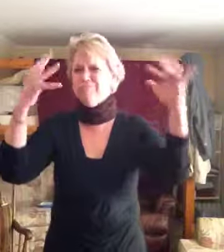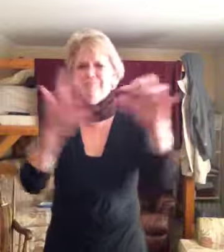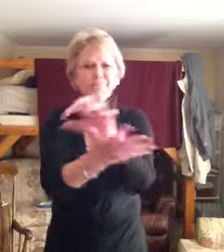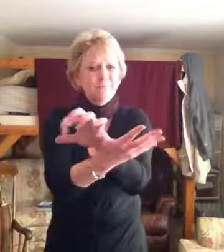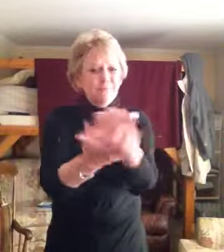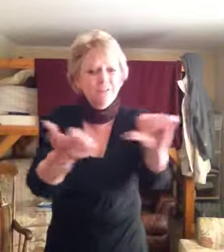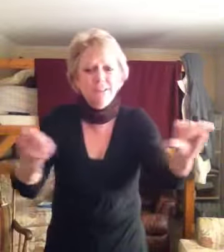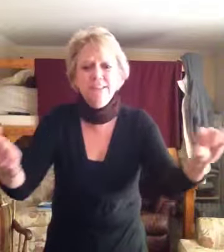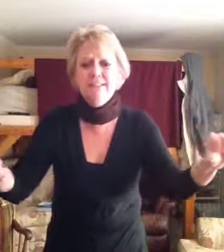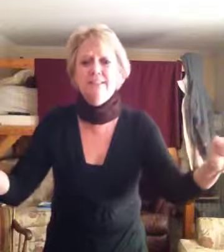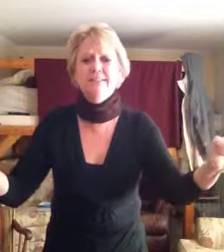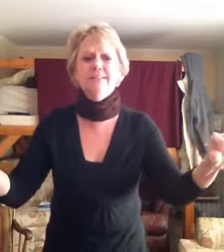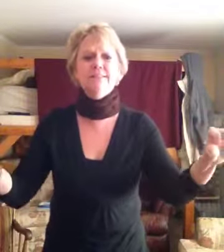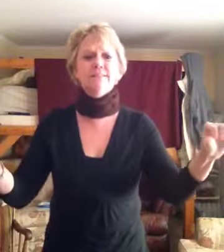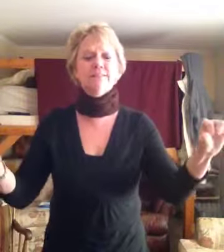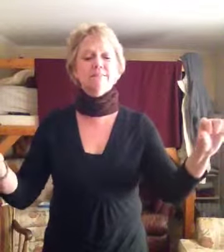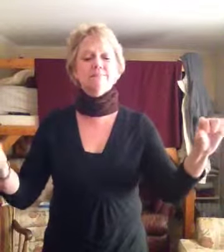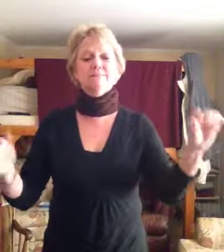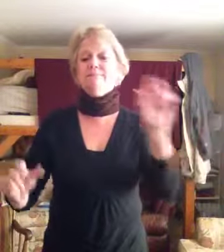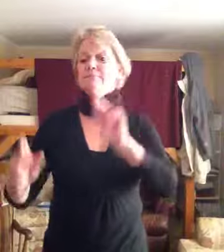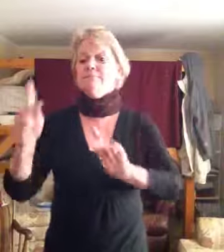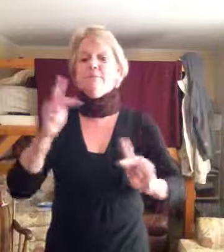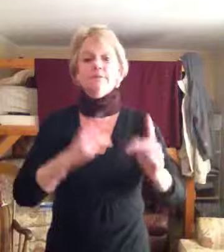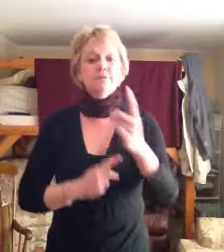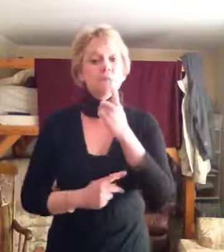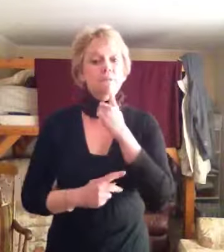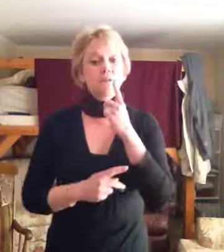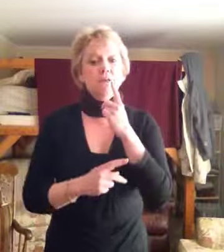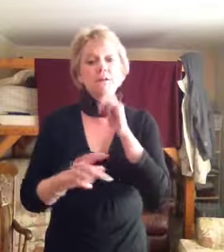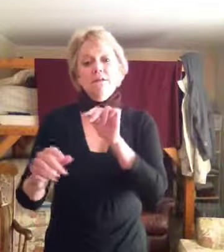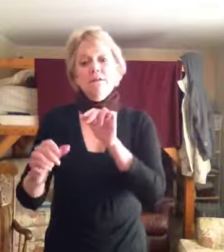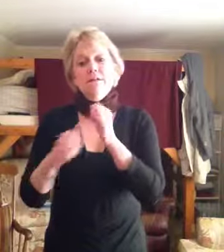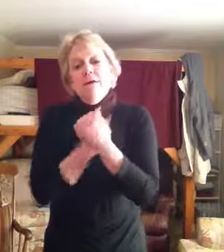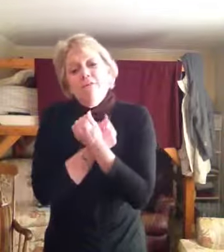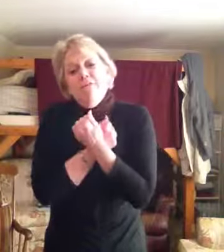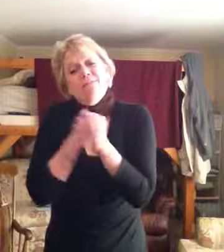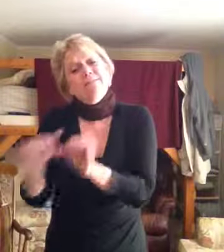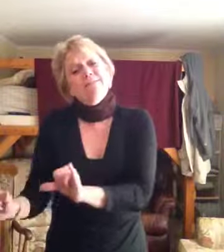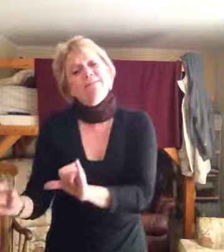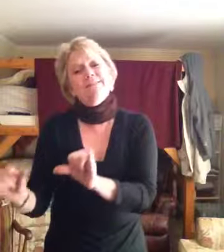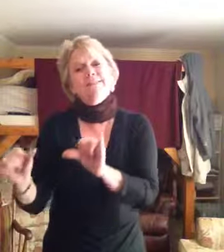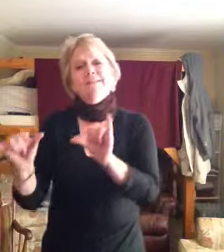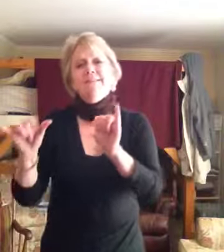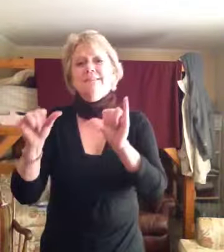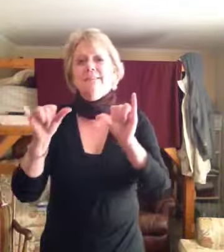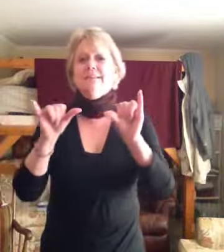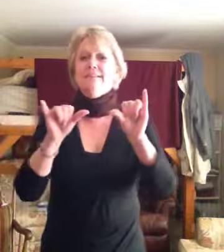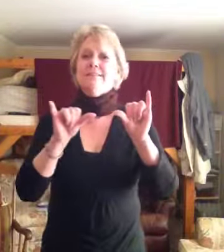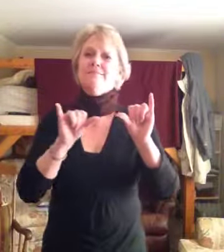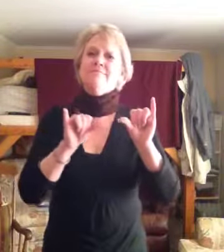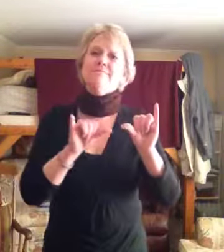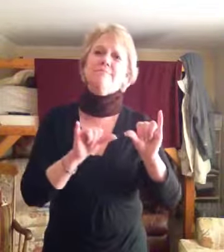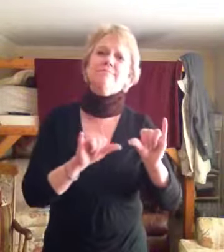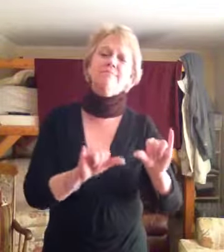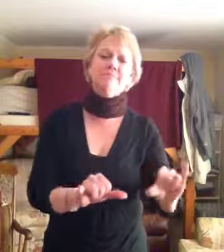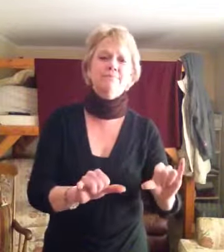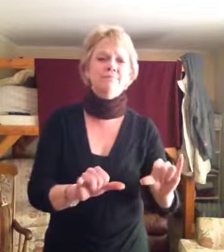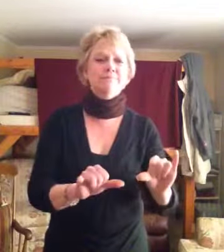reed. Some say love, it is a